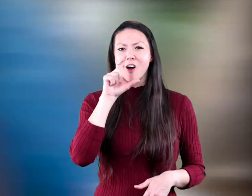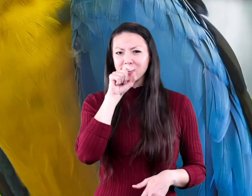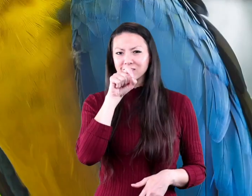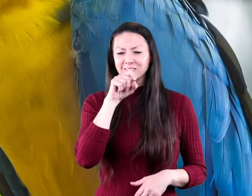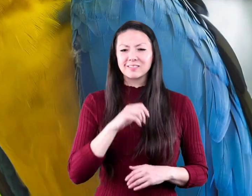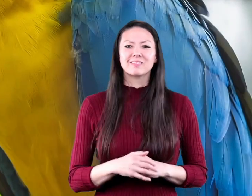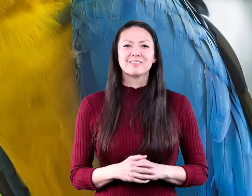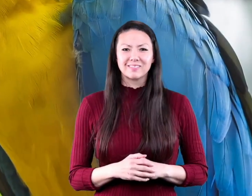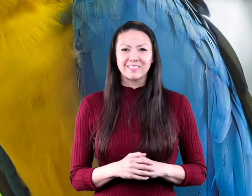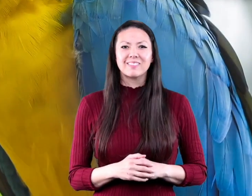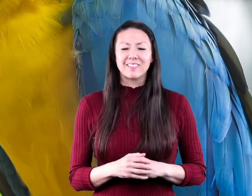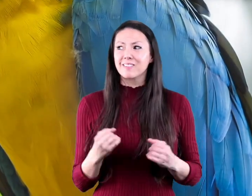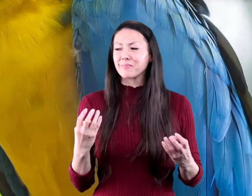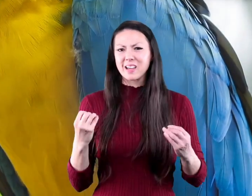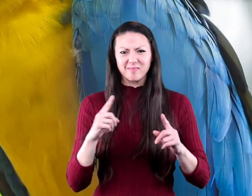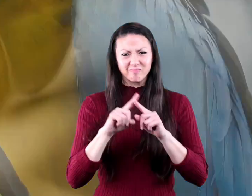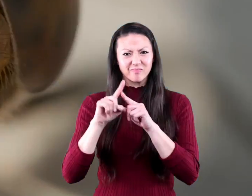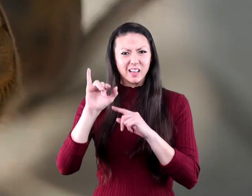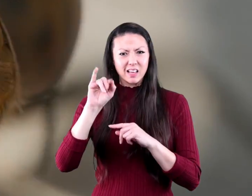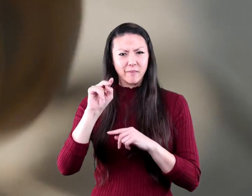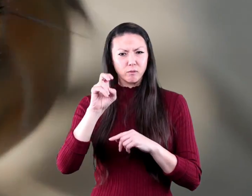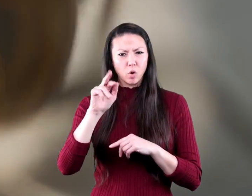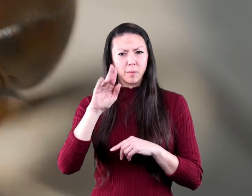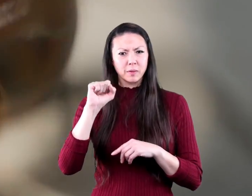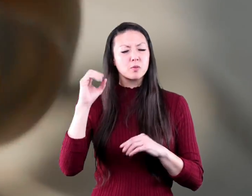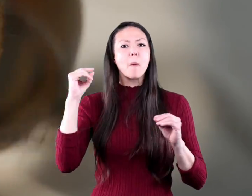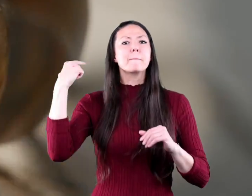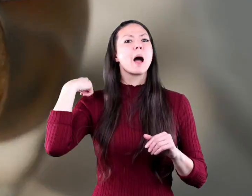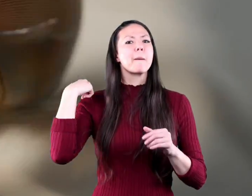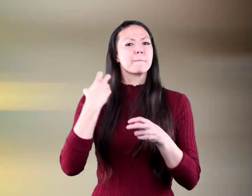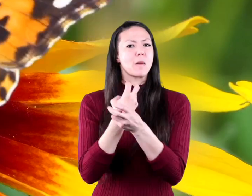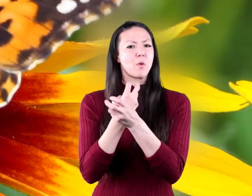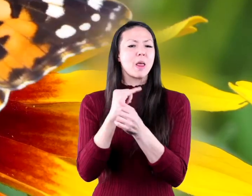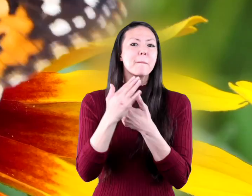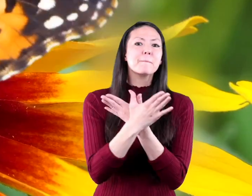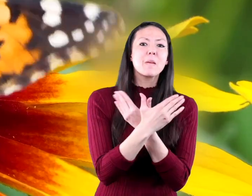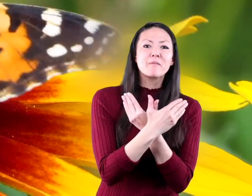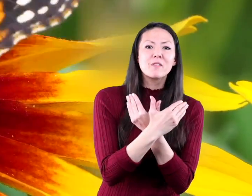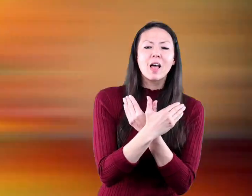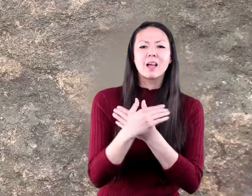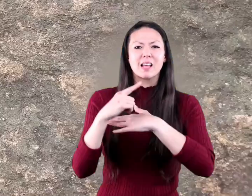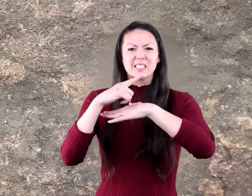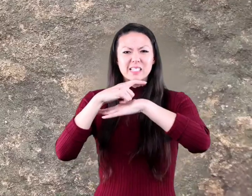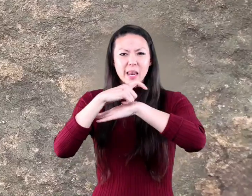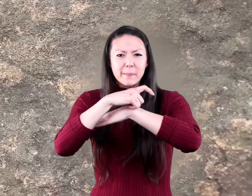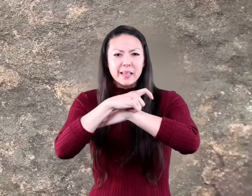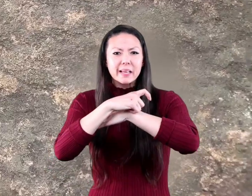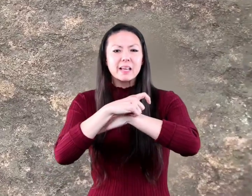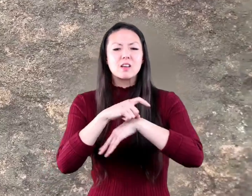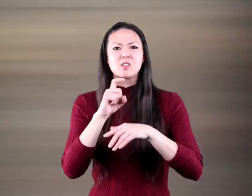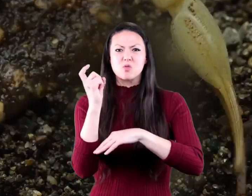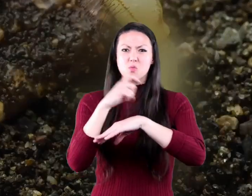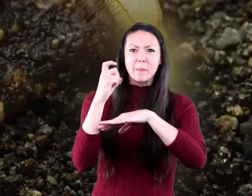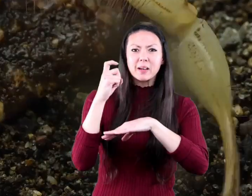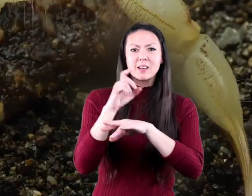macaws many invertebrates like butterflies centipedes scorpions